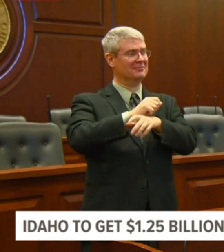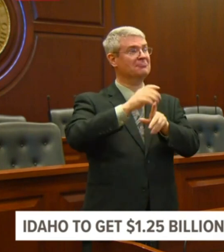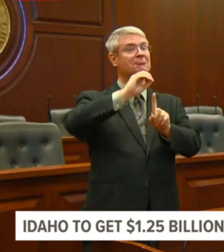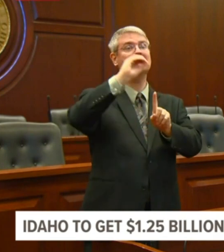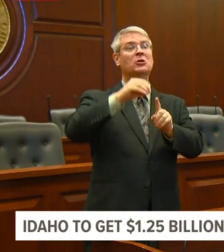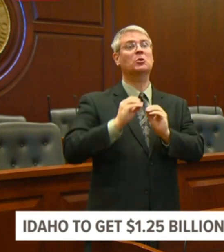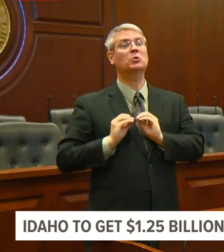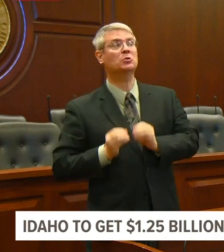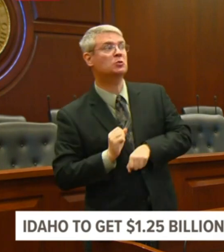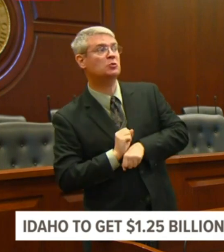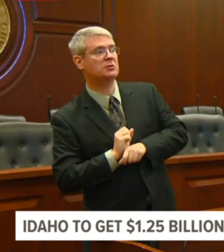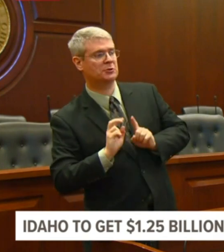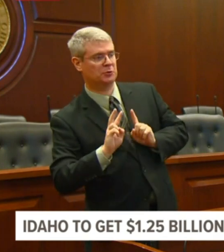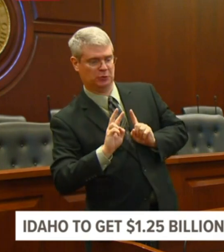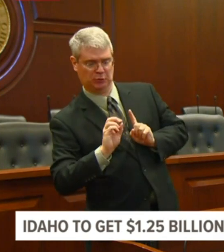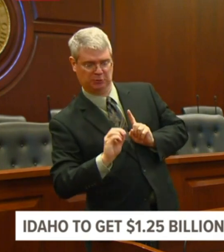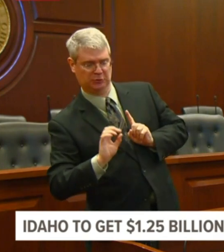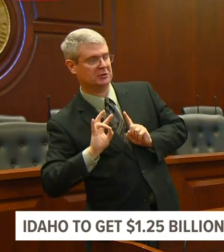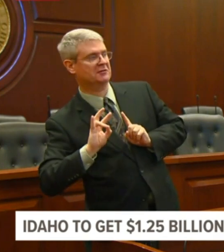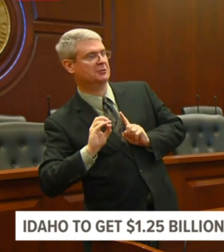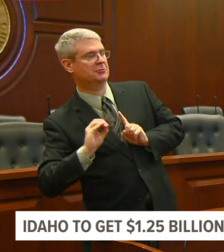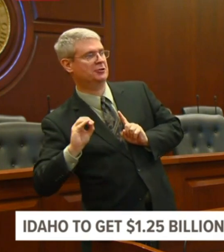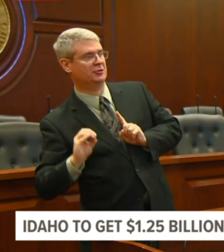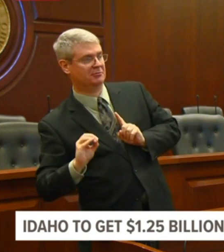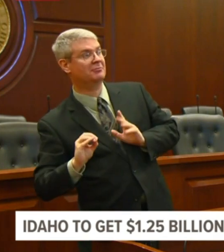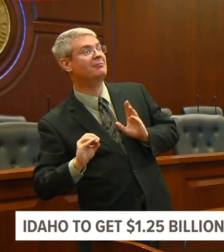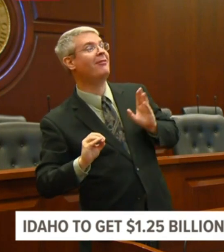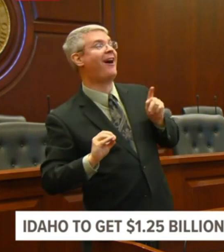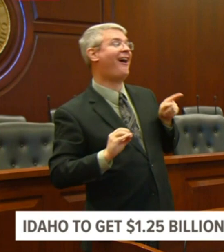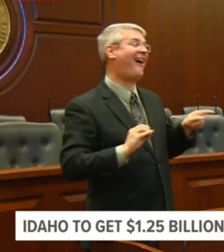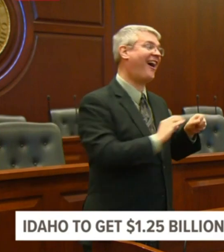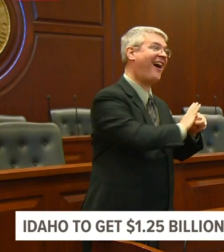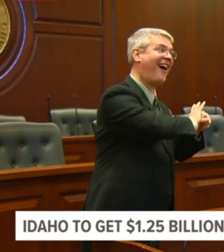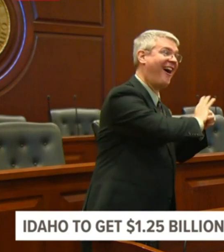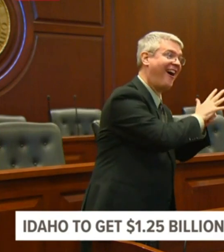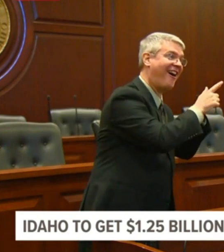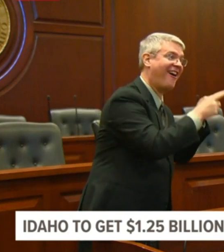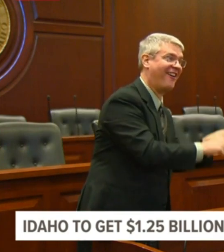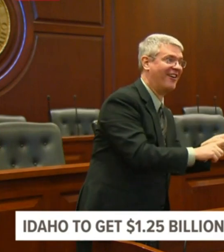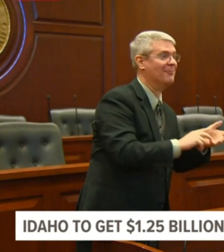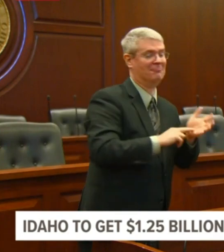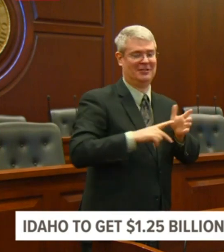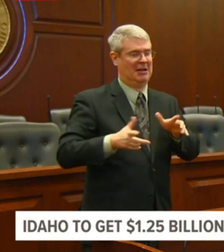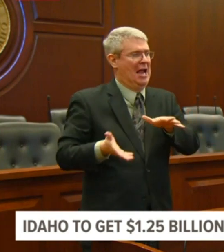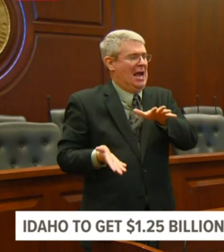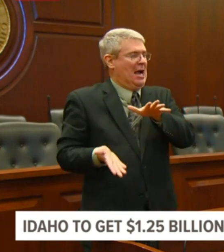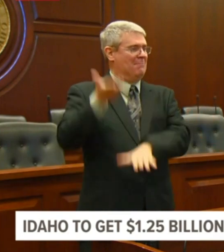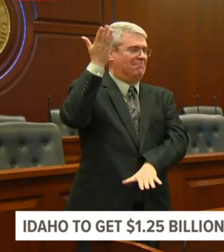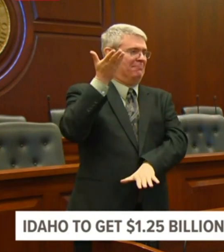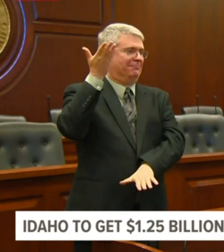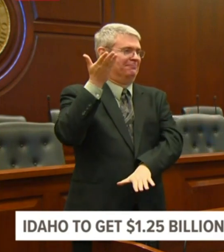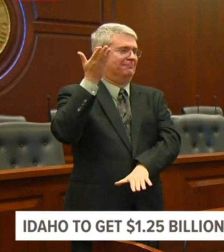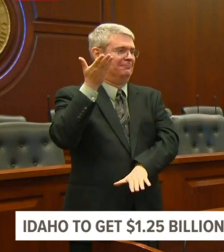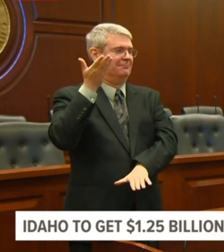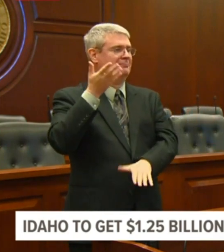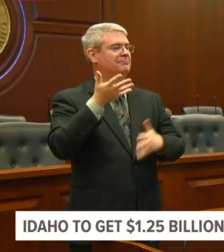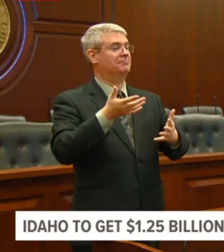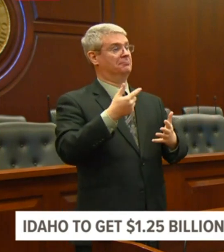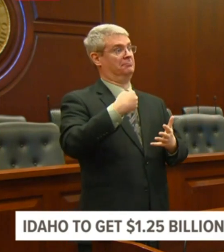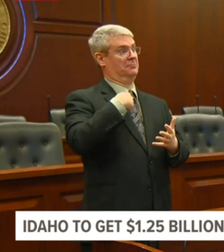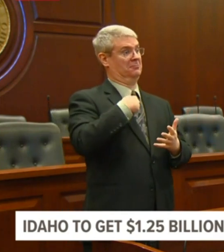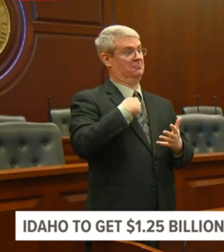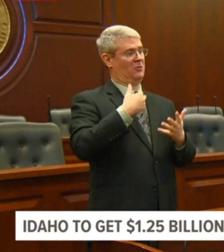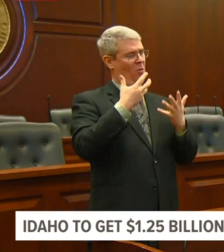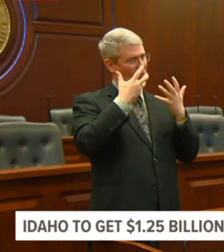get the financial help they need as quickly as possible. For unemployment insurance claimants, the